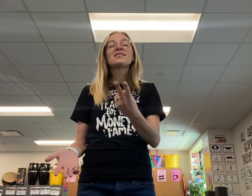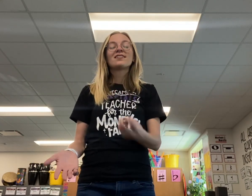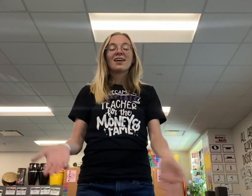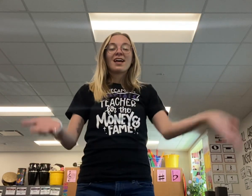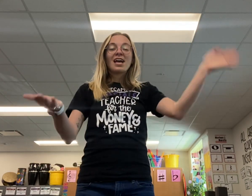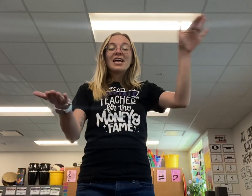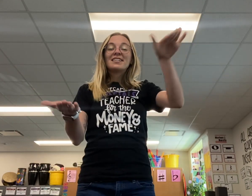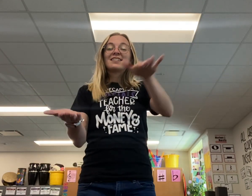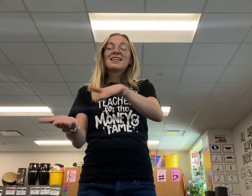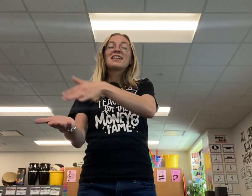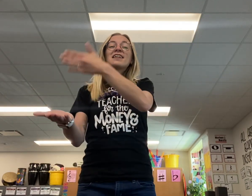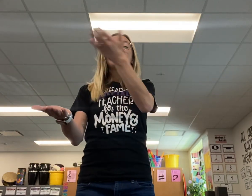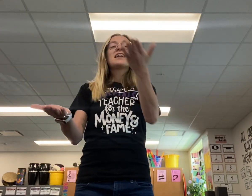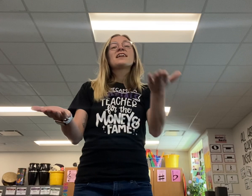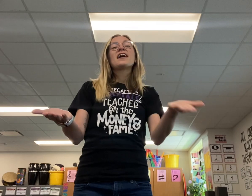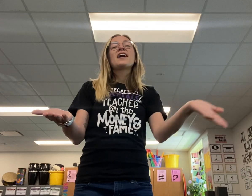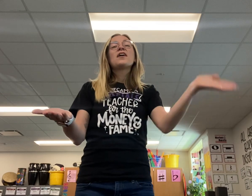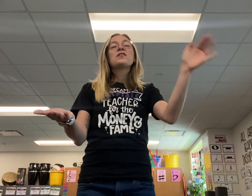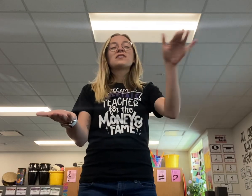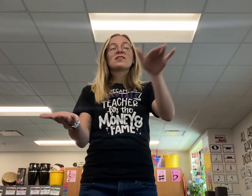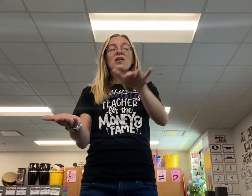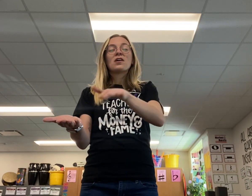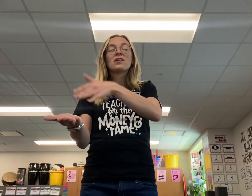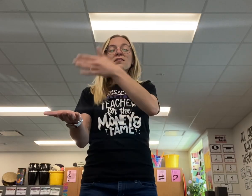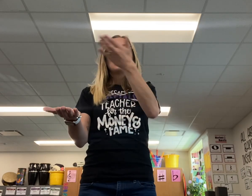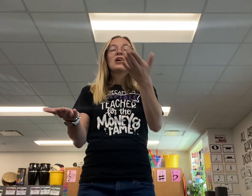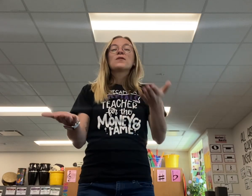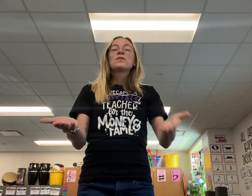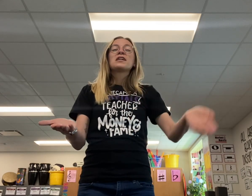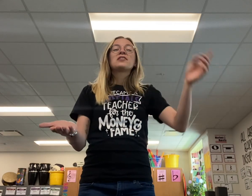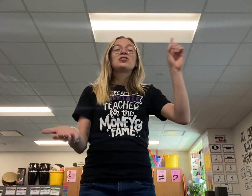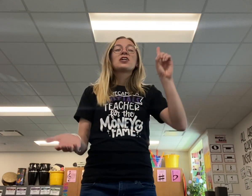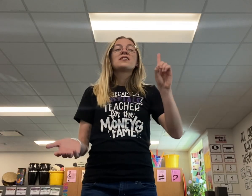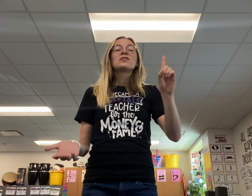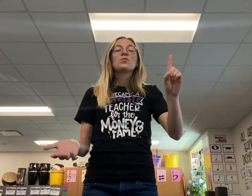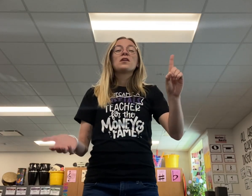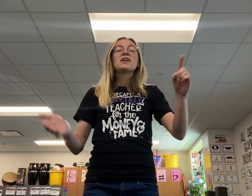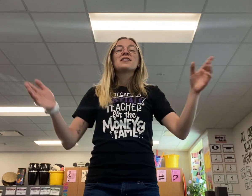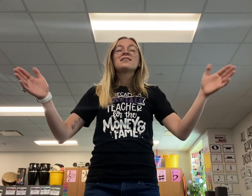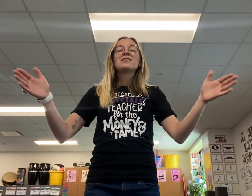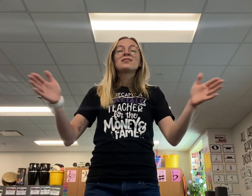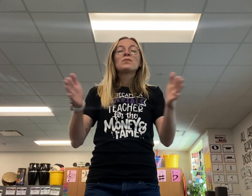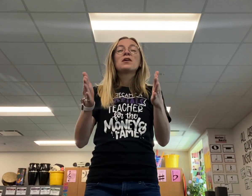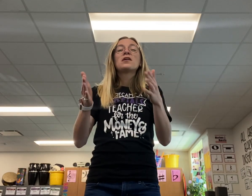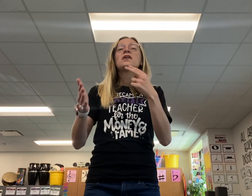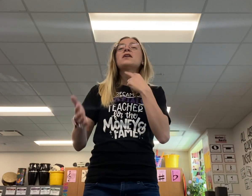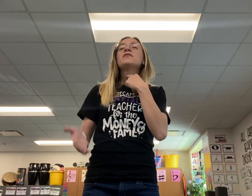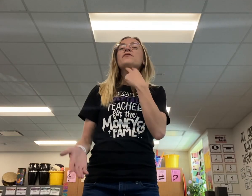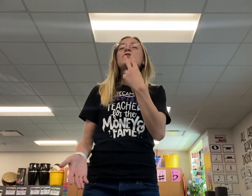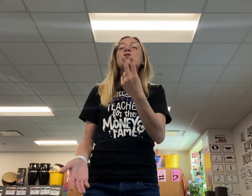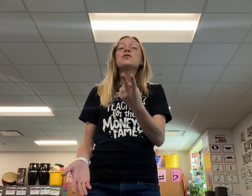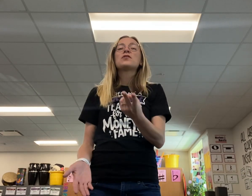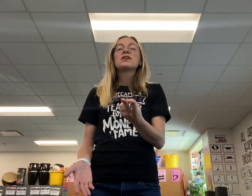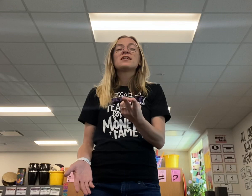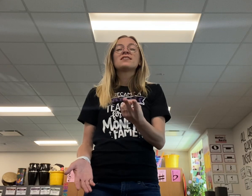singing out a song. With just one small voice,